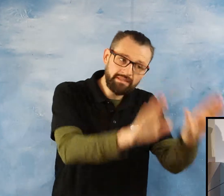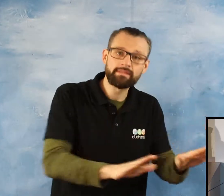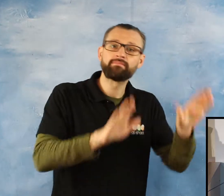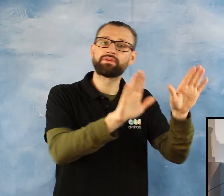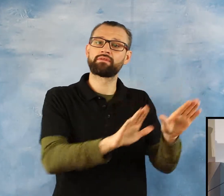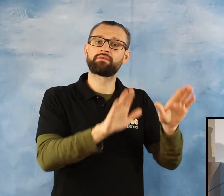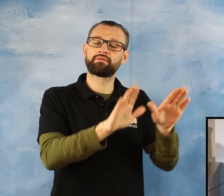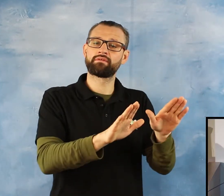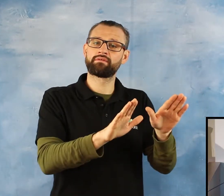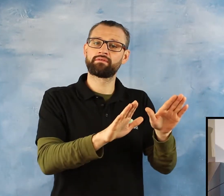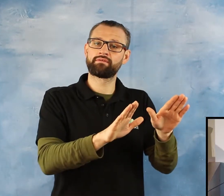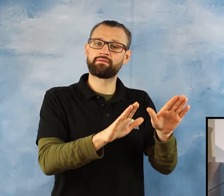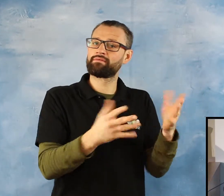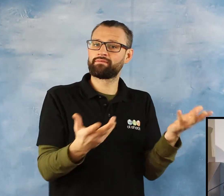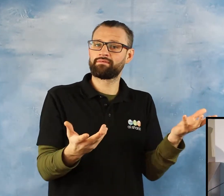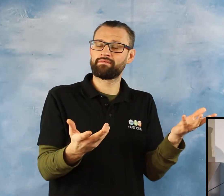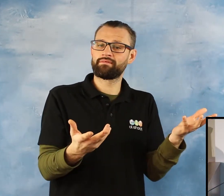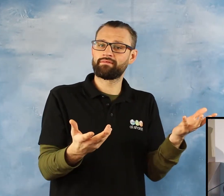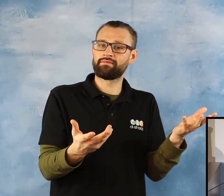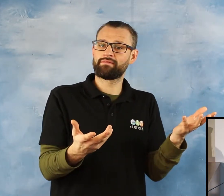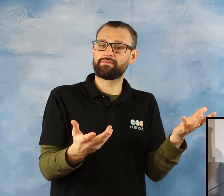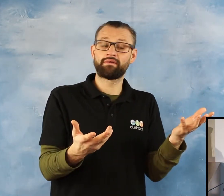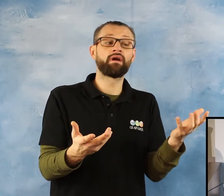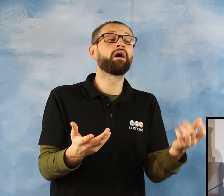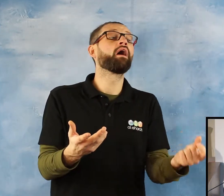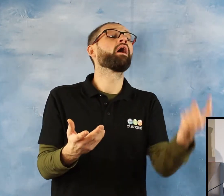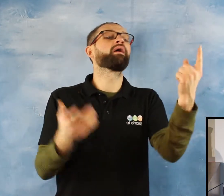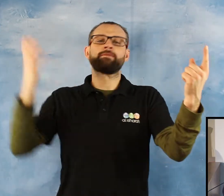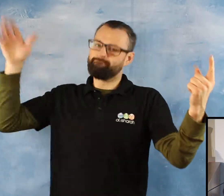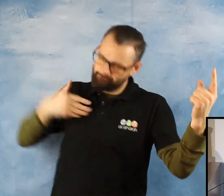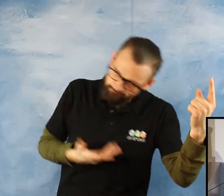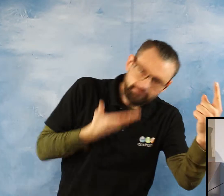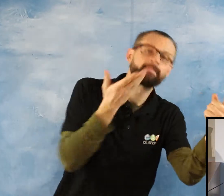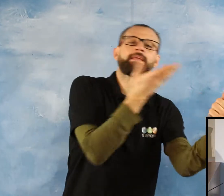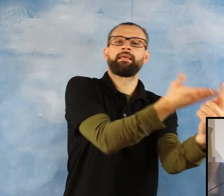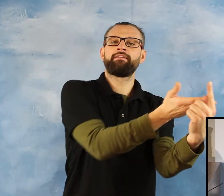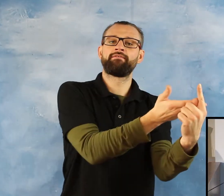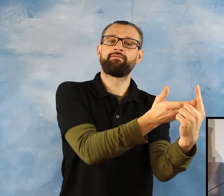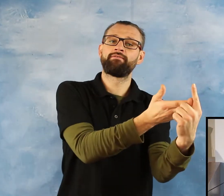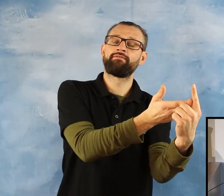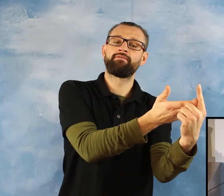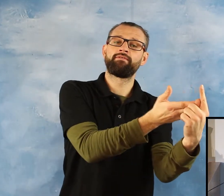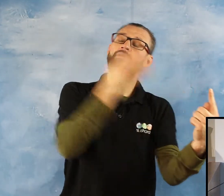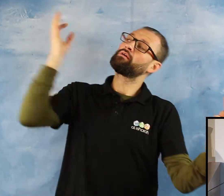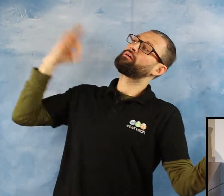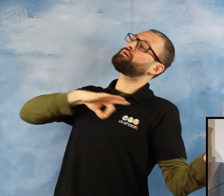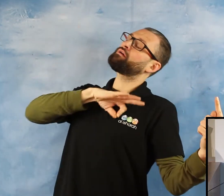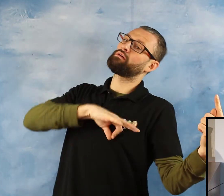comes the appeal, we need to give, we need to give. That will help us that we are saved from the hellfire of Jahannam.